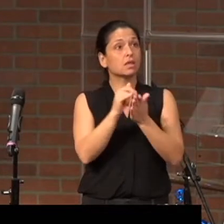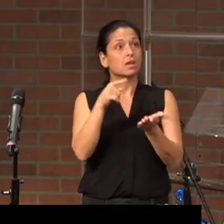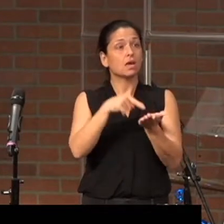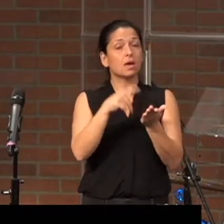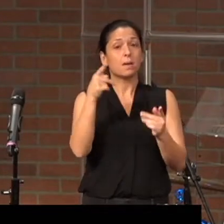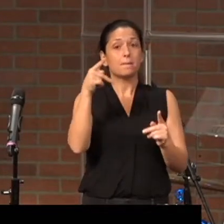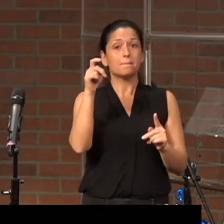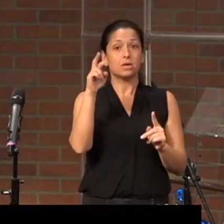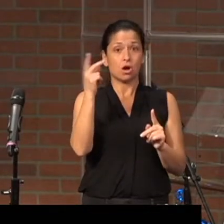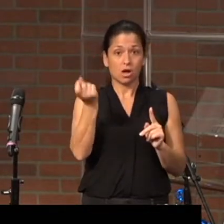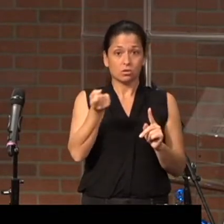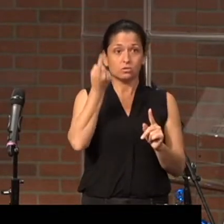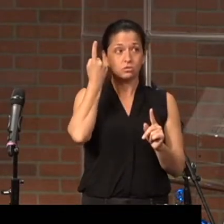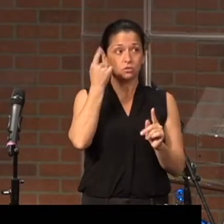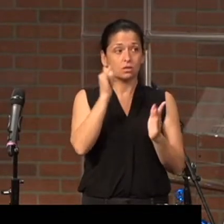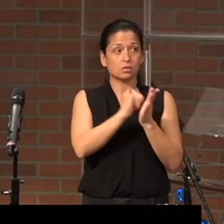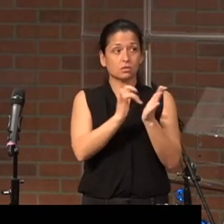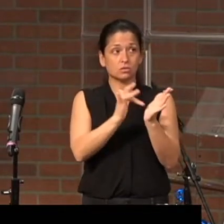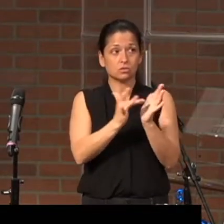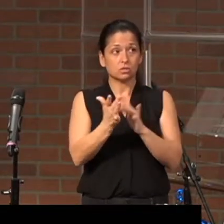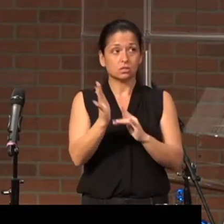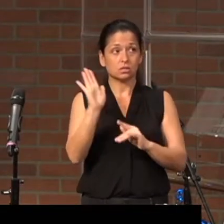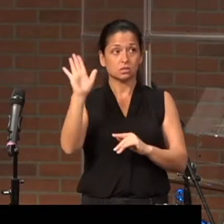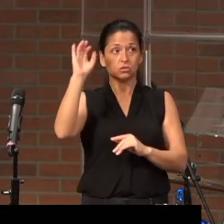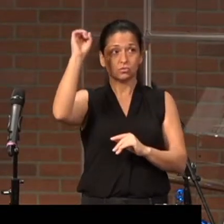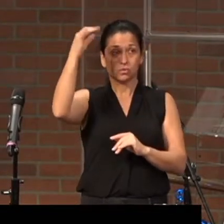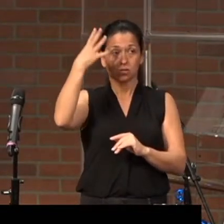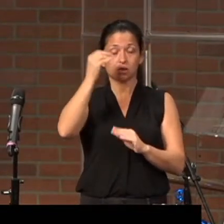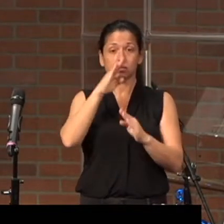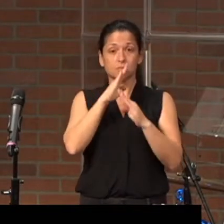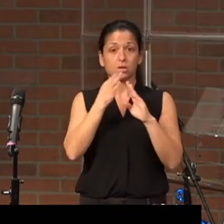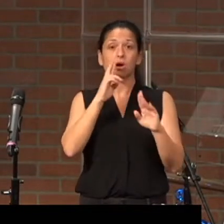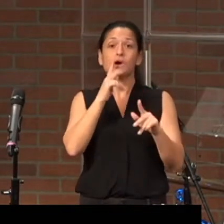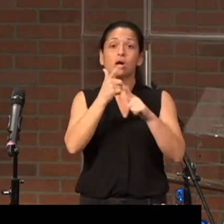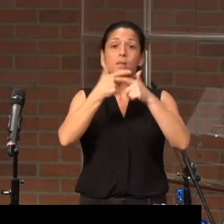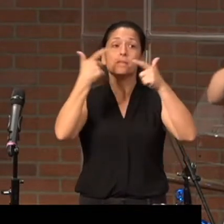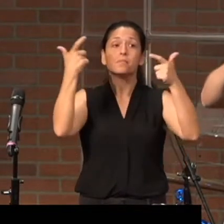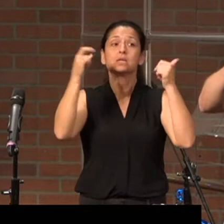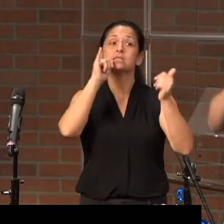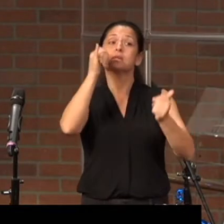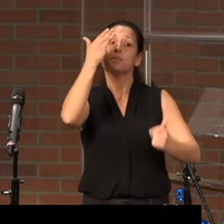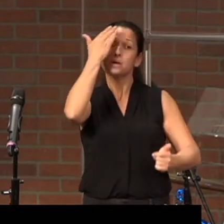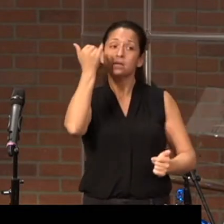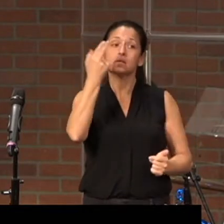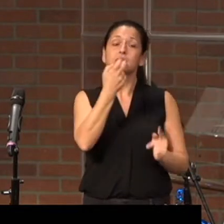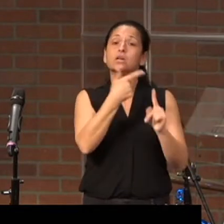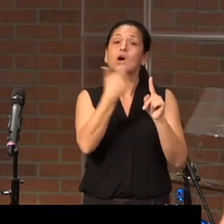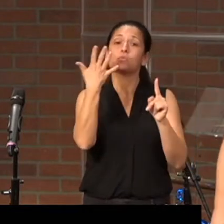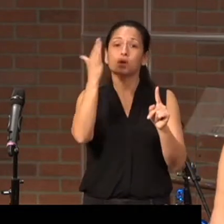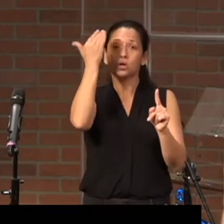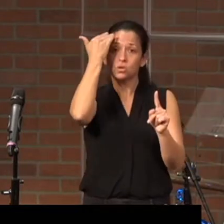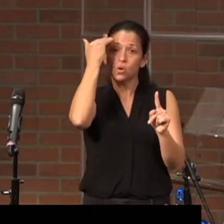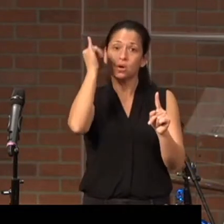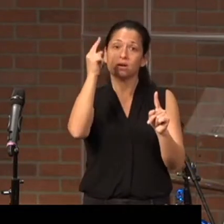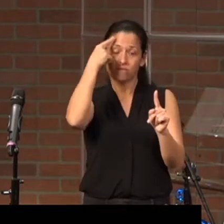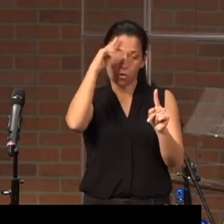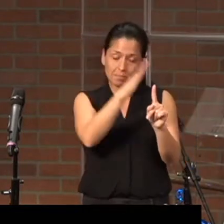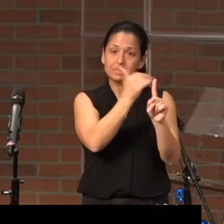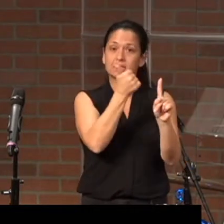understood that Jesus' grace and peace are abundant is because he knew it for himself.